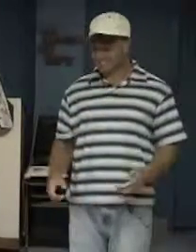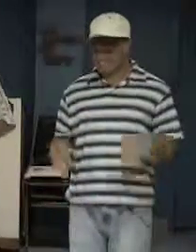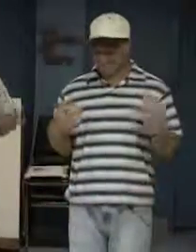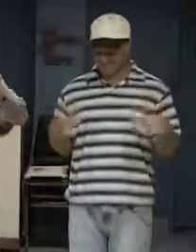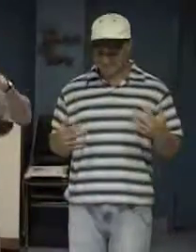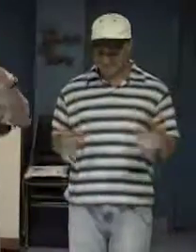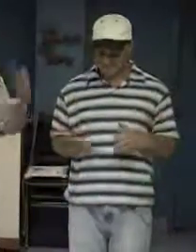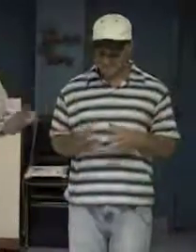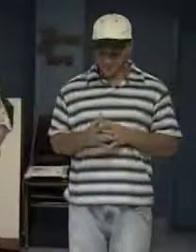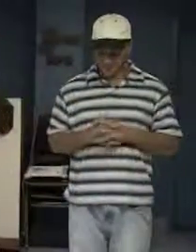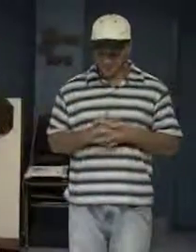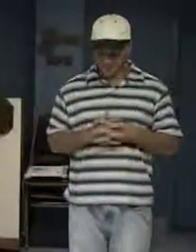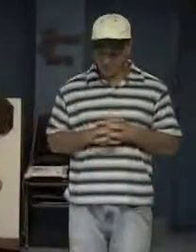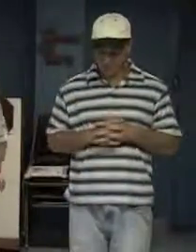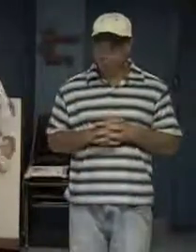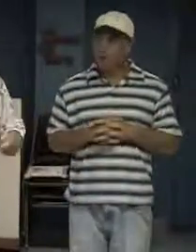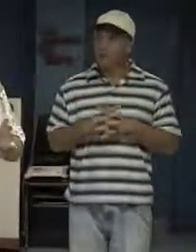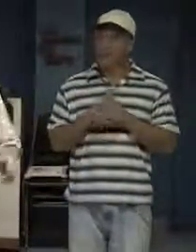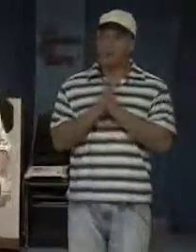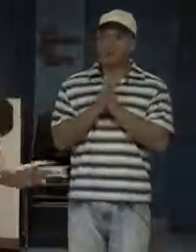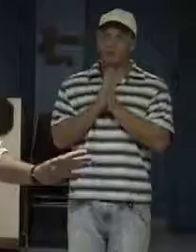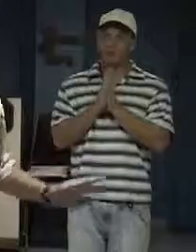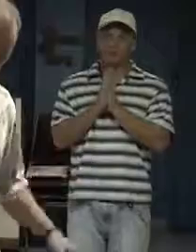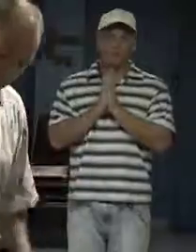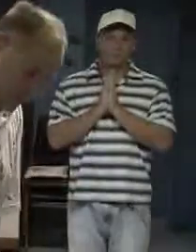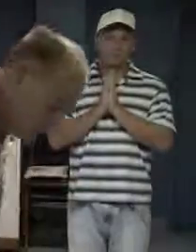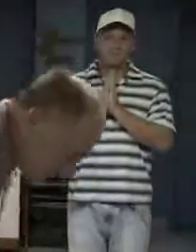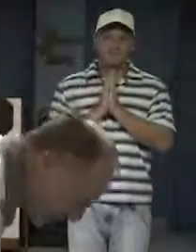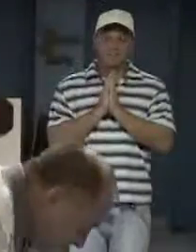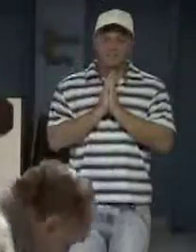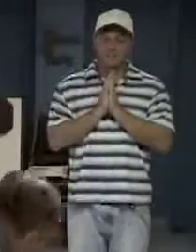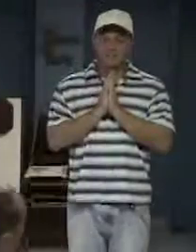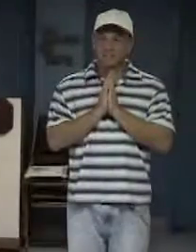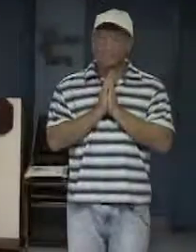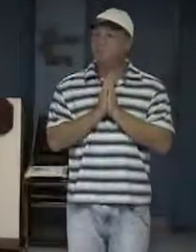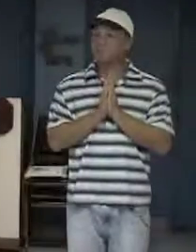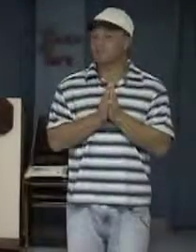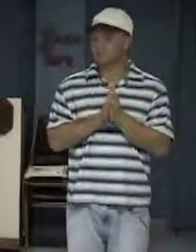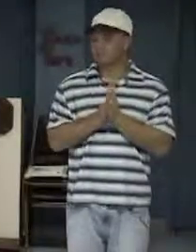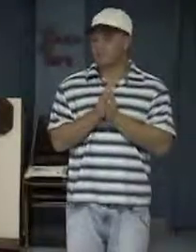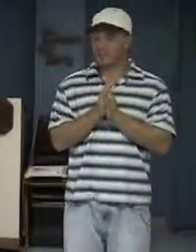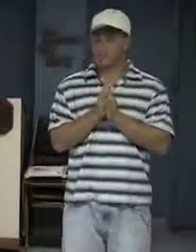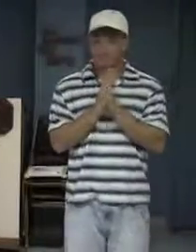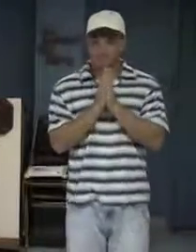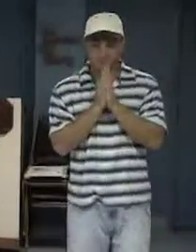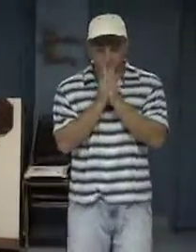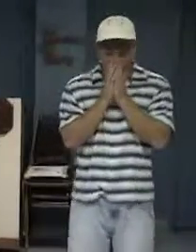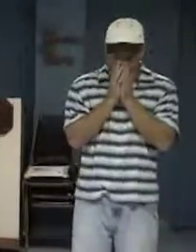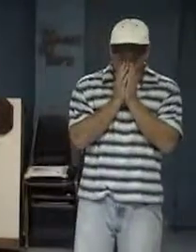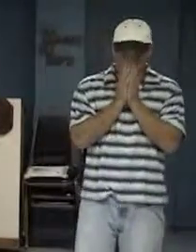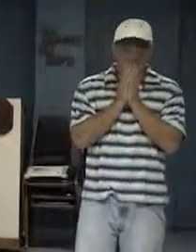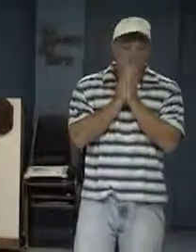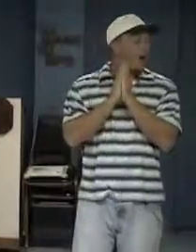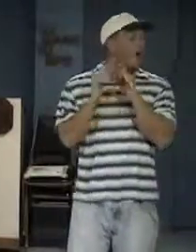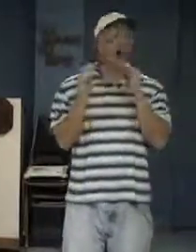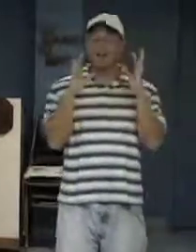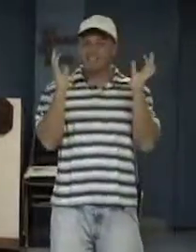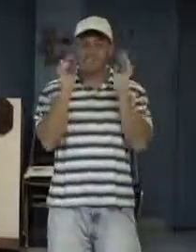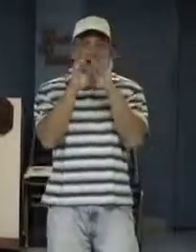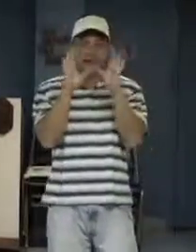And you can speak as fast as you want. Or, not slow though. What am I selling? Cameras. Cameras. Hats. Alright, check it out